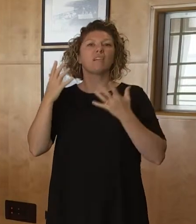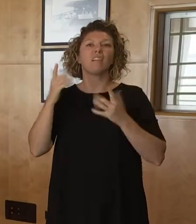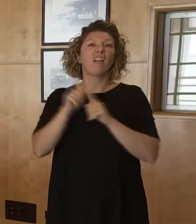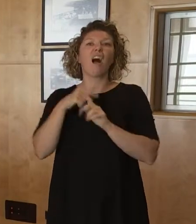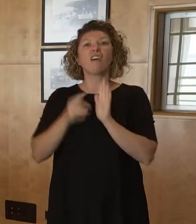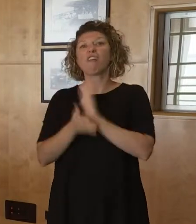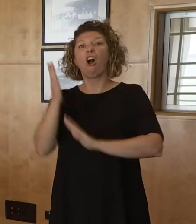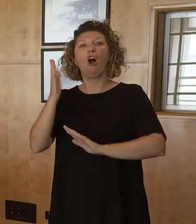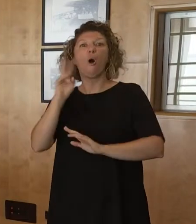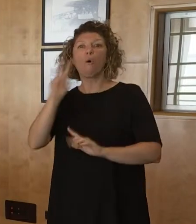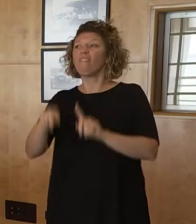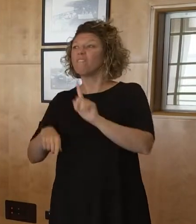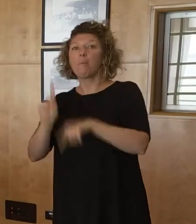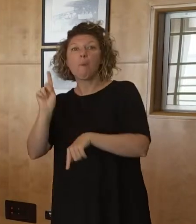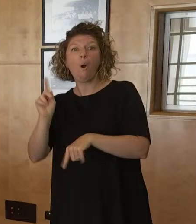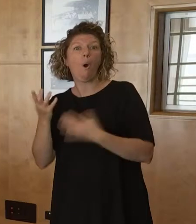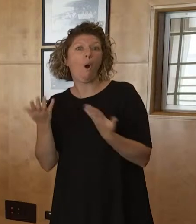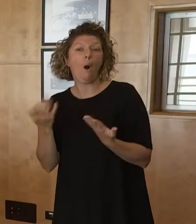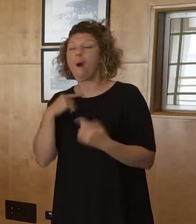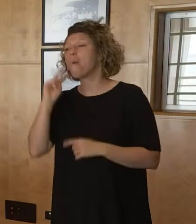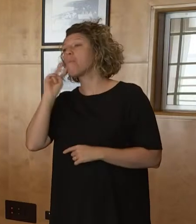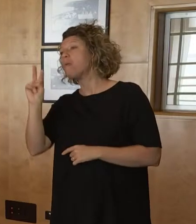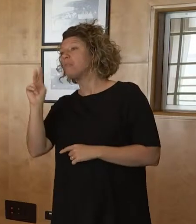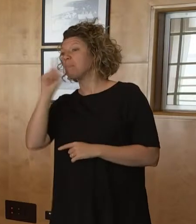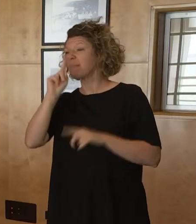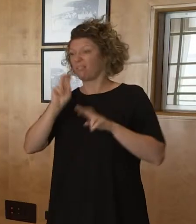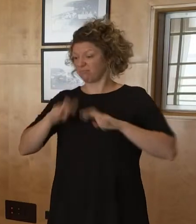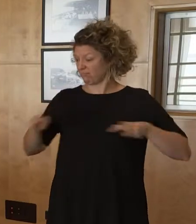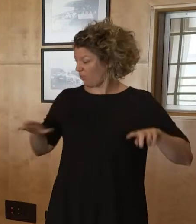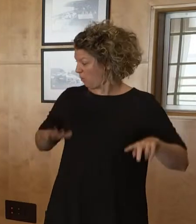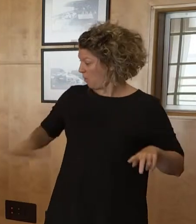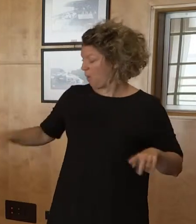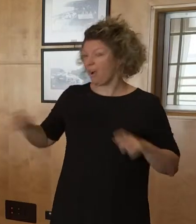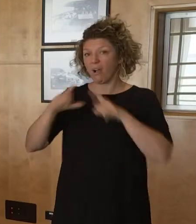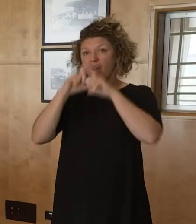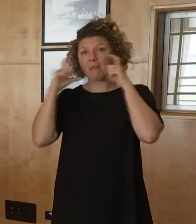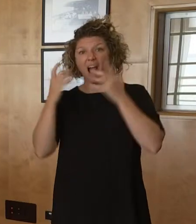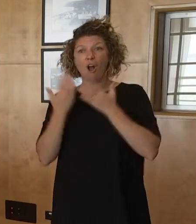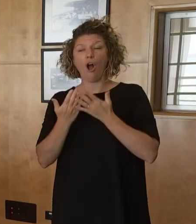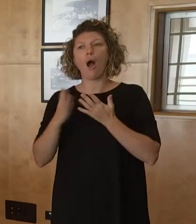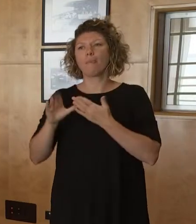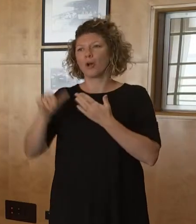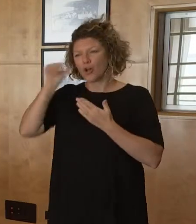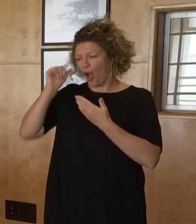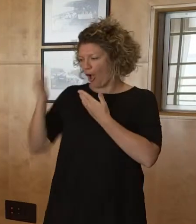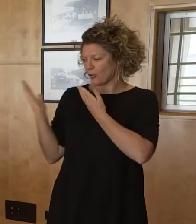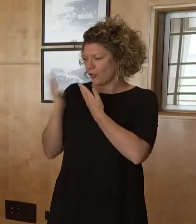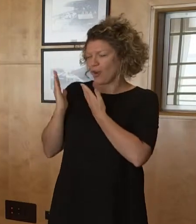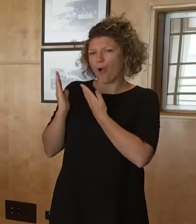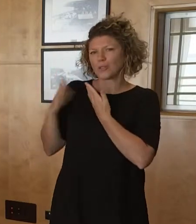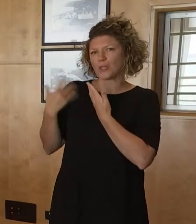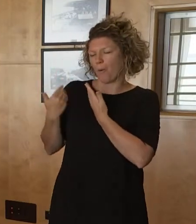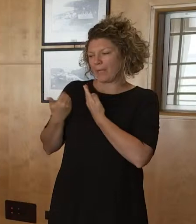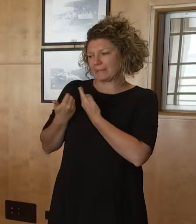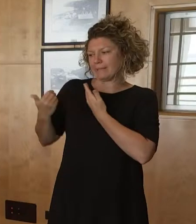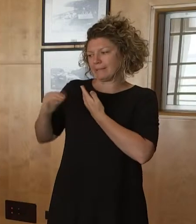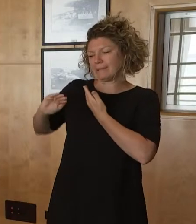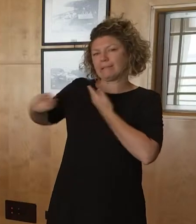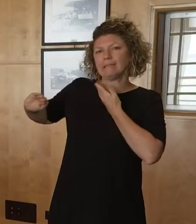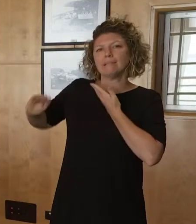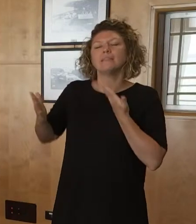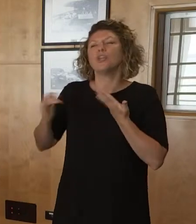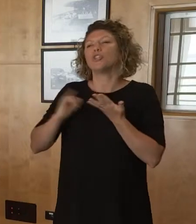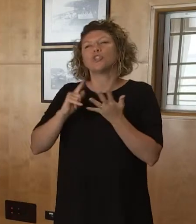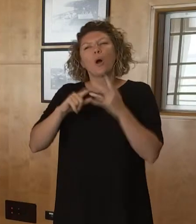they were moving around the grounds. And so it's an extension of that. We know that they're a really great tool in stopping the spread of